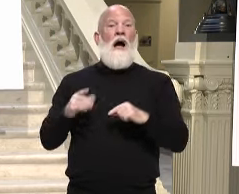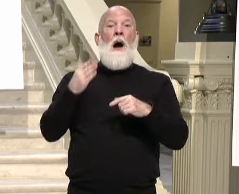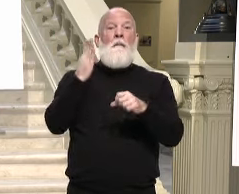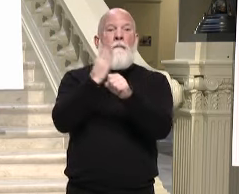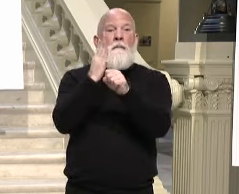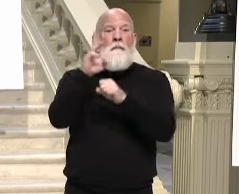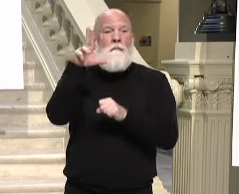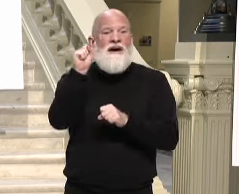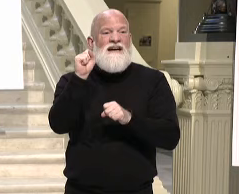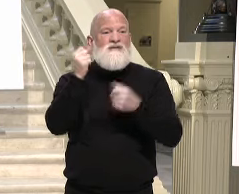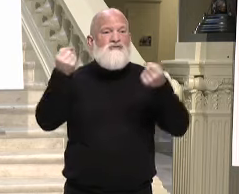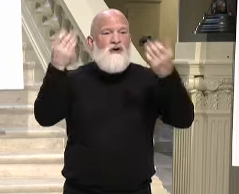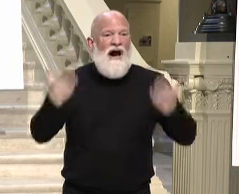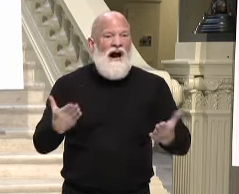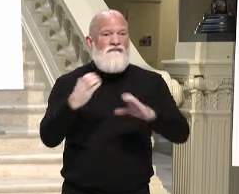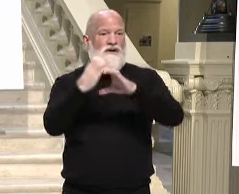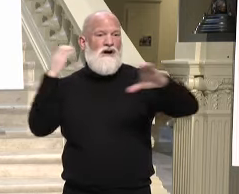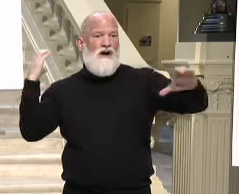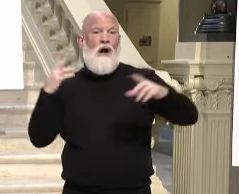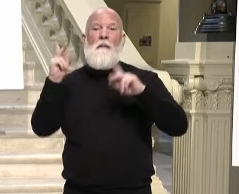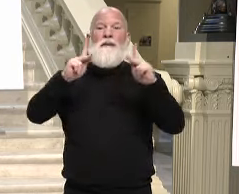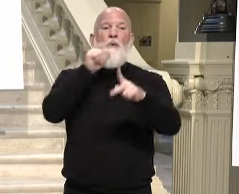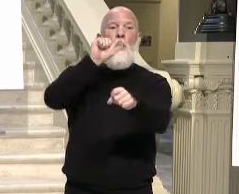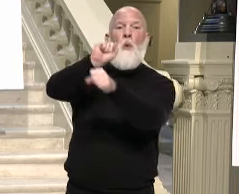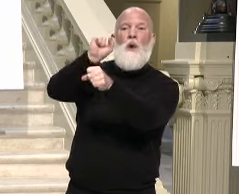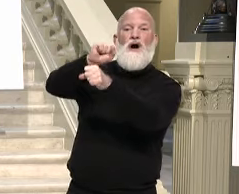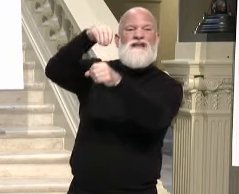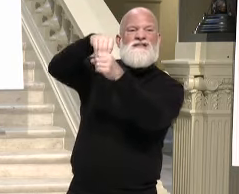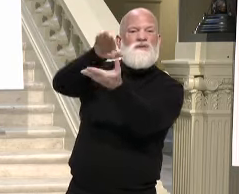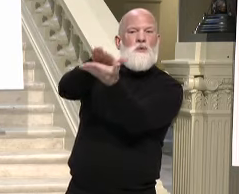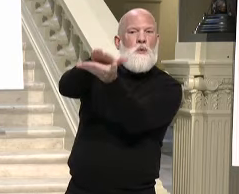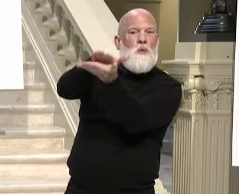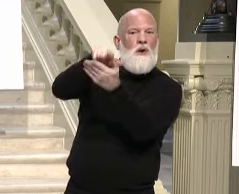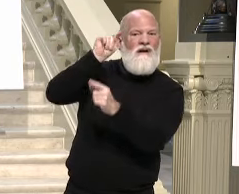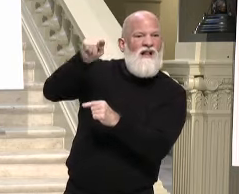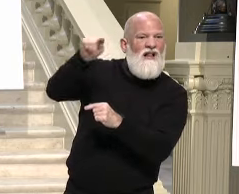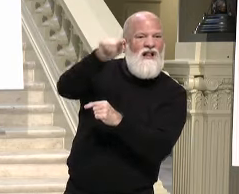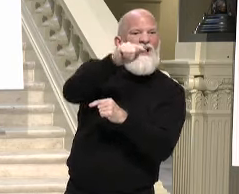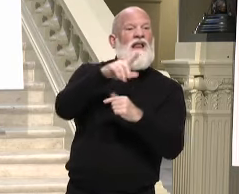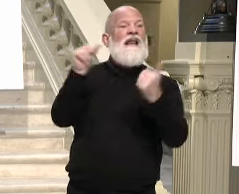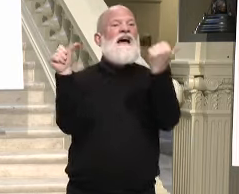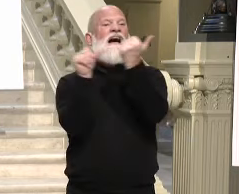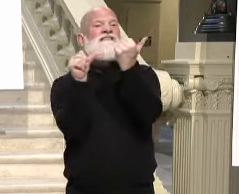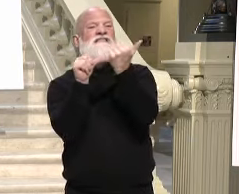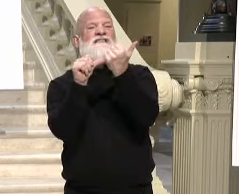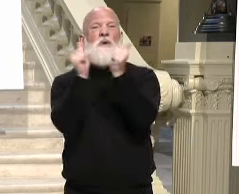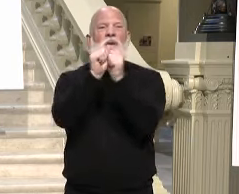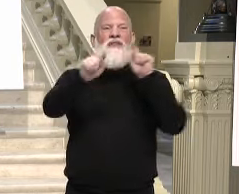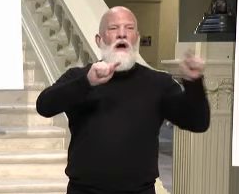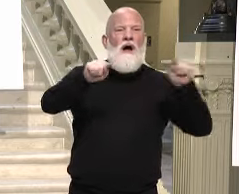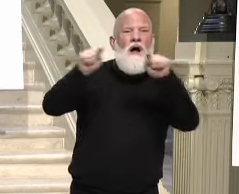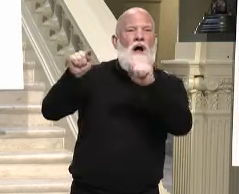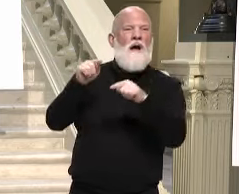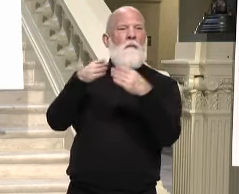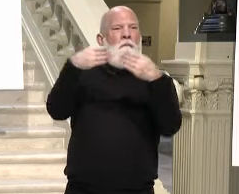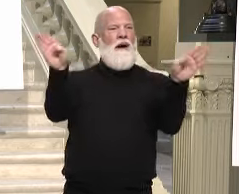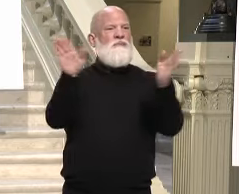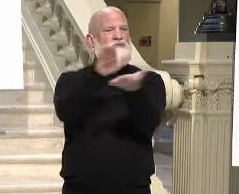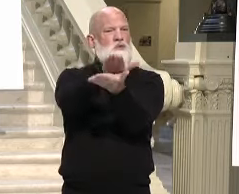may be there with the students and assisting with the with the school openings.